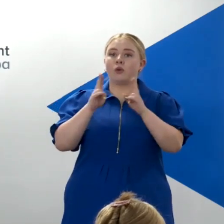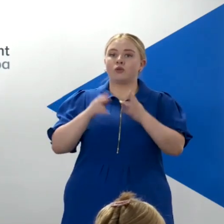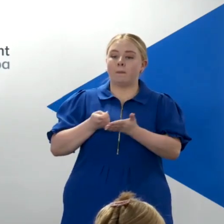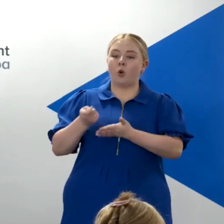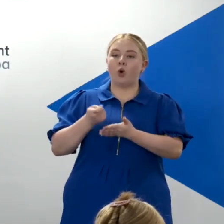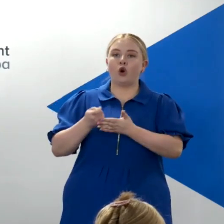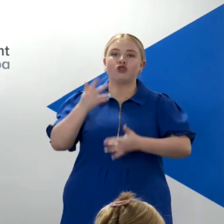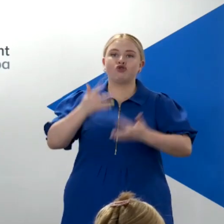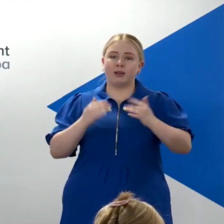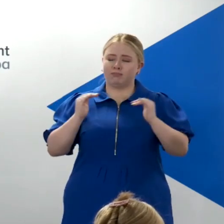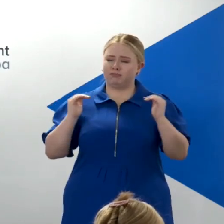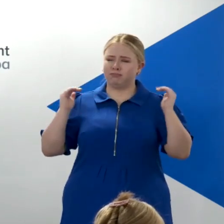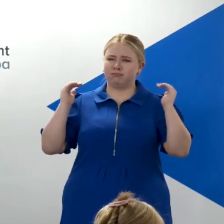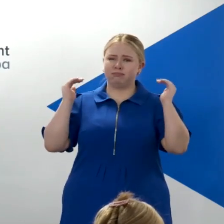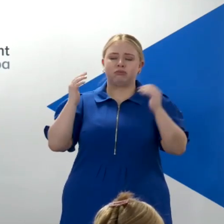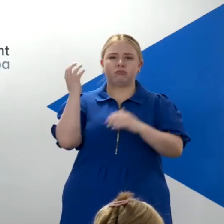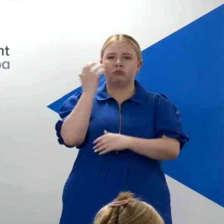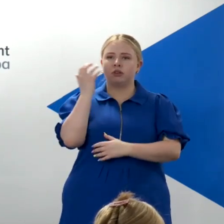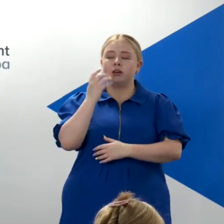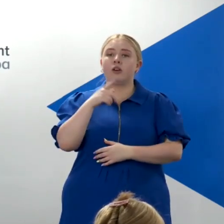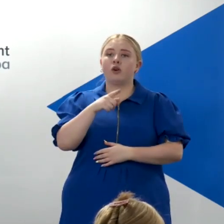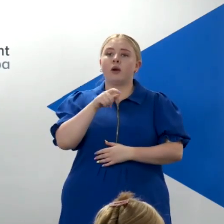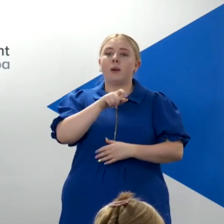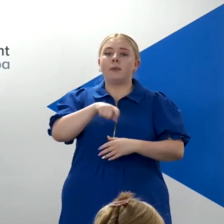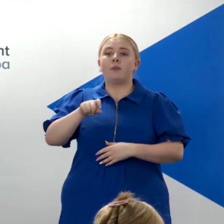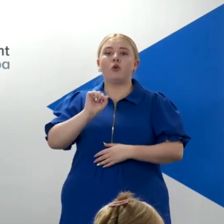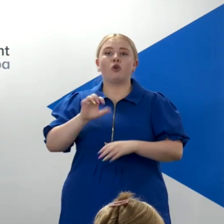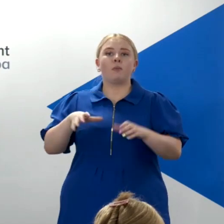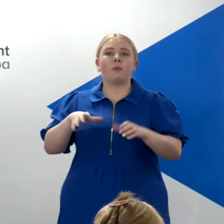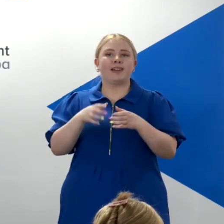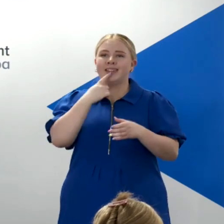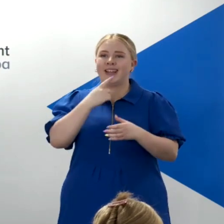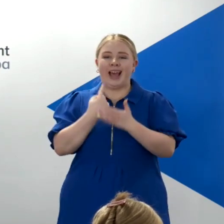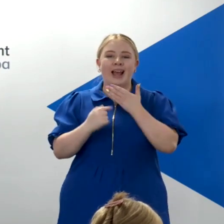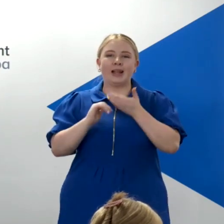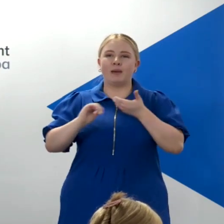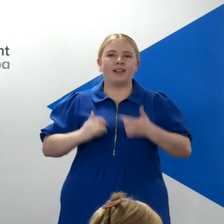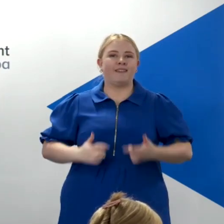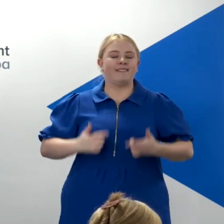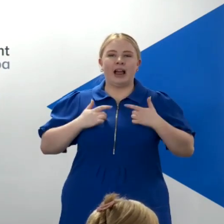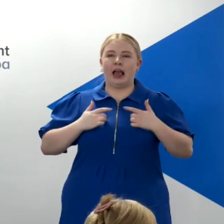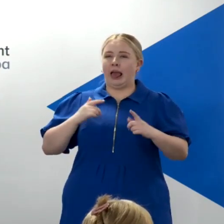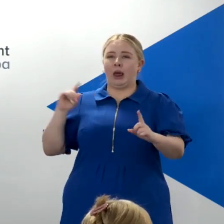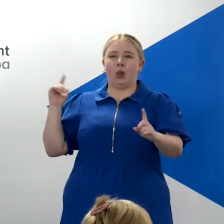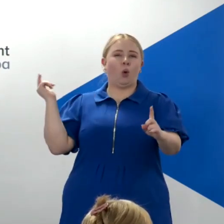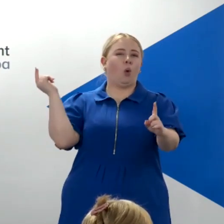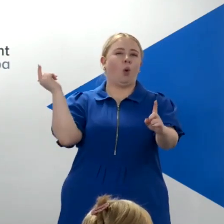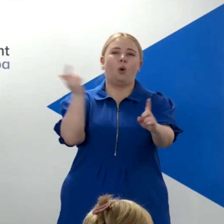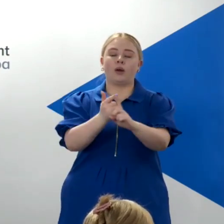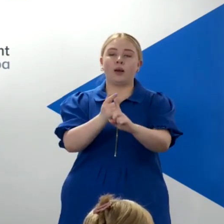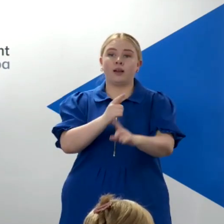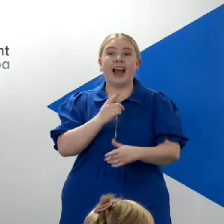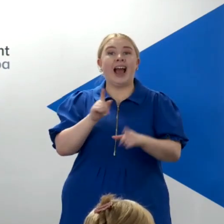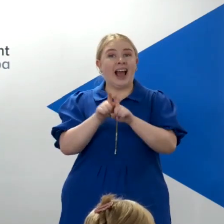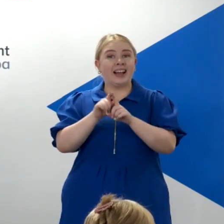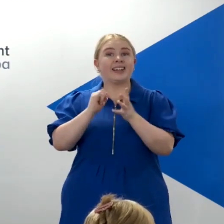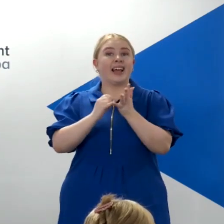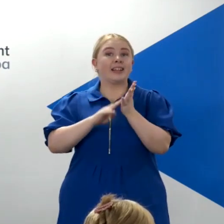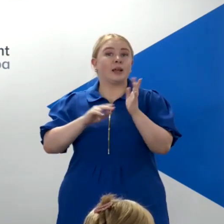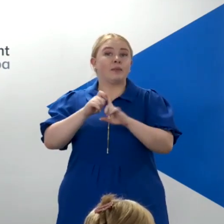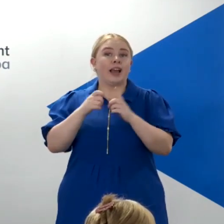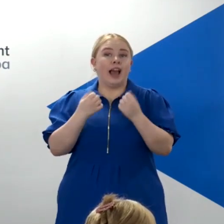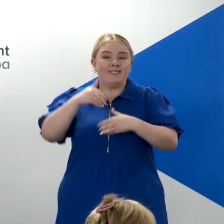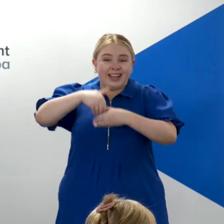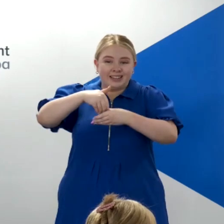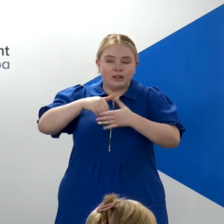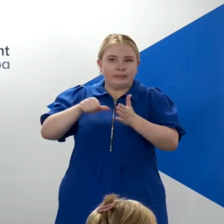with people in your own party conceding that independence doesn't feel imminent, with the S&P facing internal problems, is it